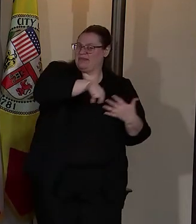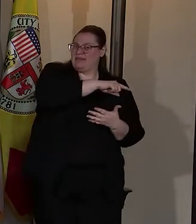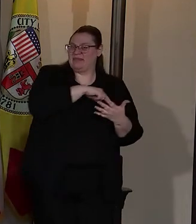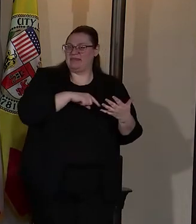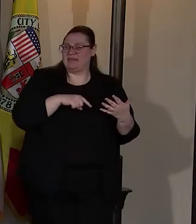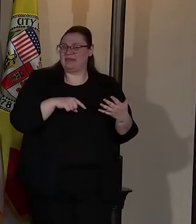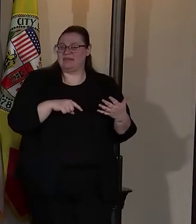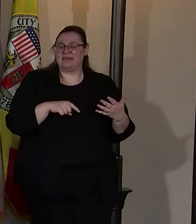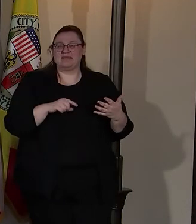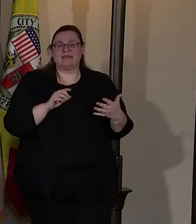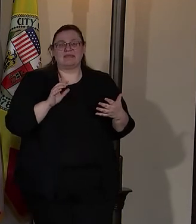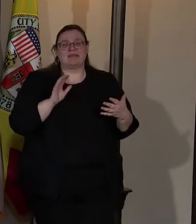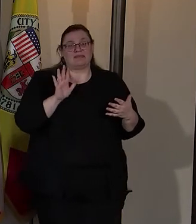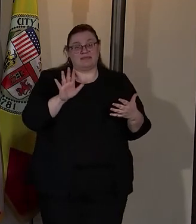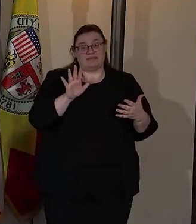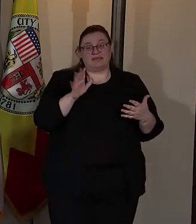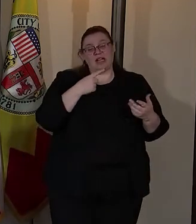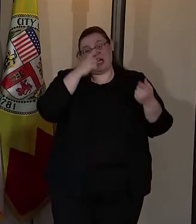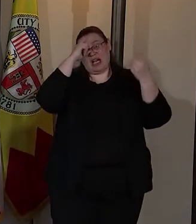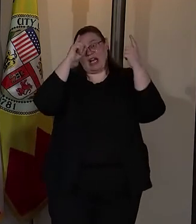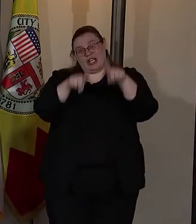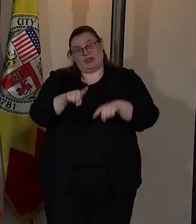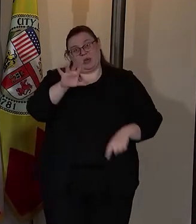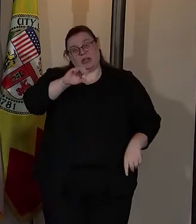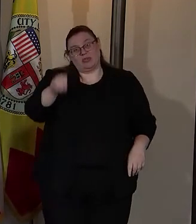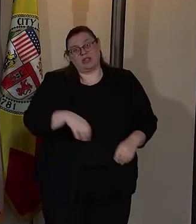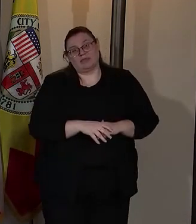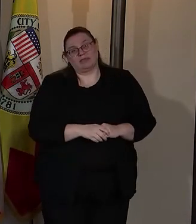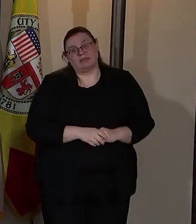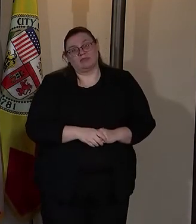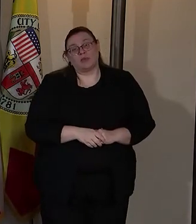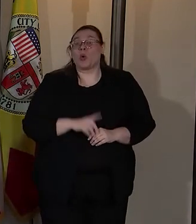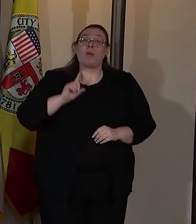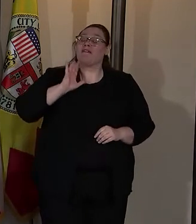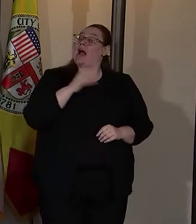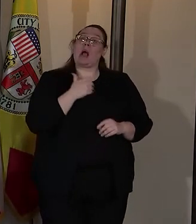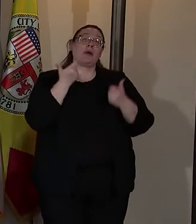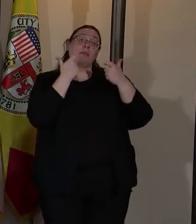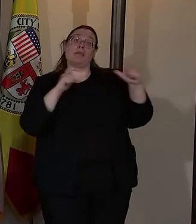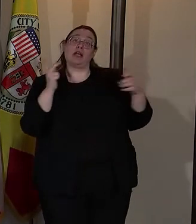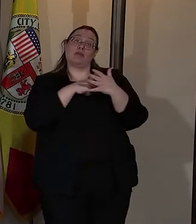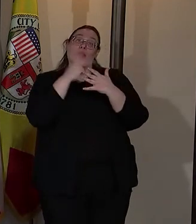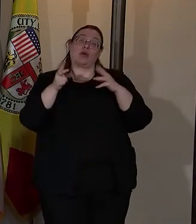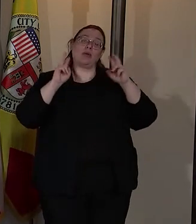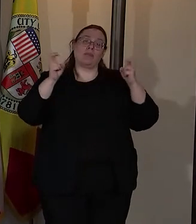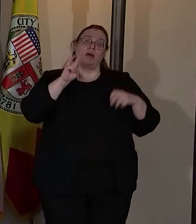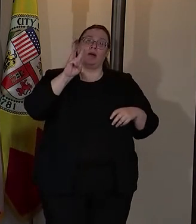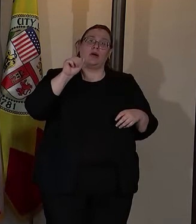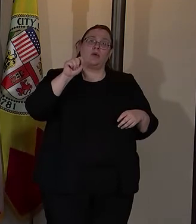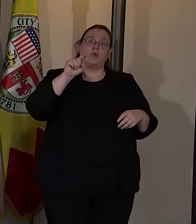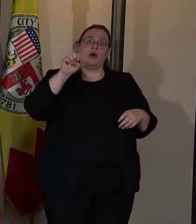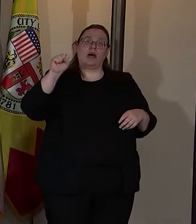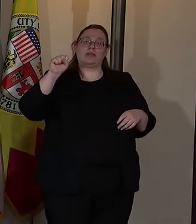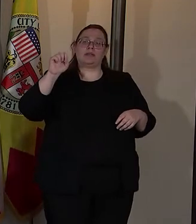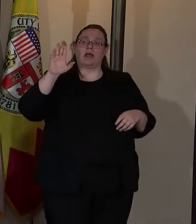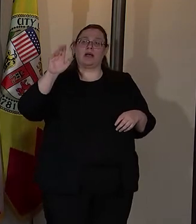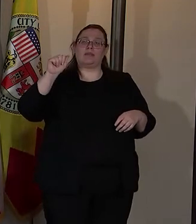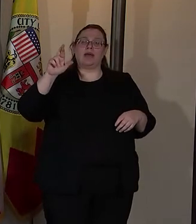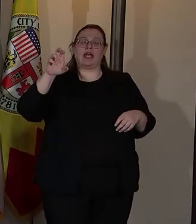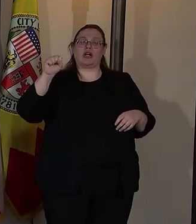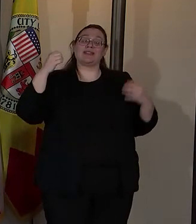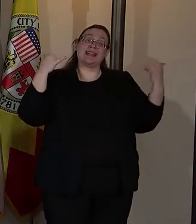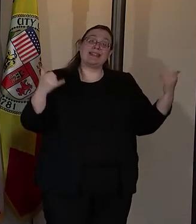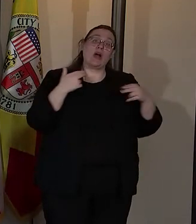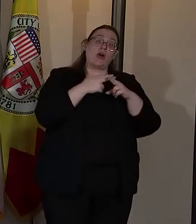I cannot agree more. One of our signature programs, which was known as the Watts Bears, is now known as the